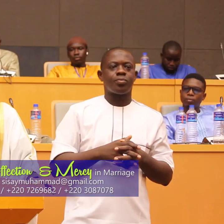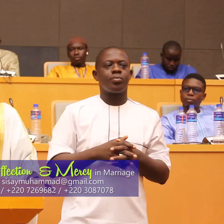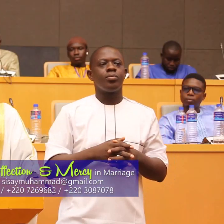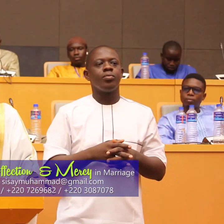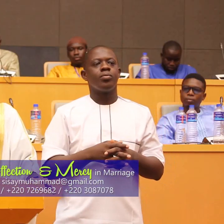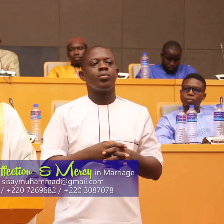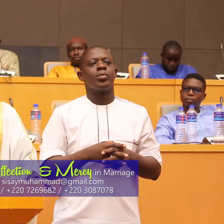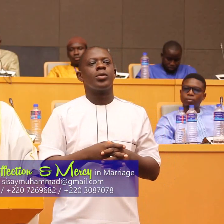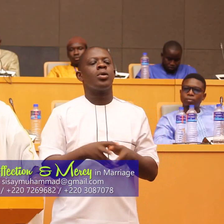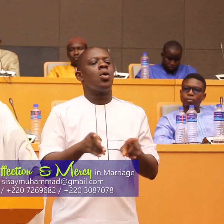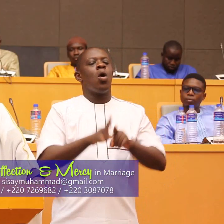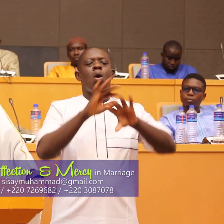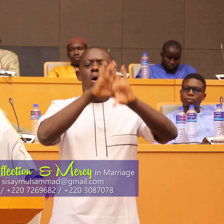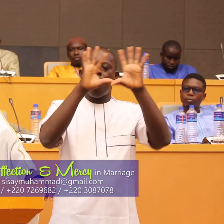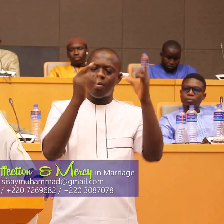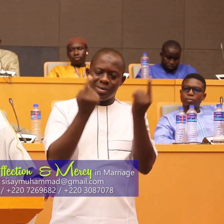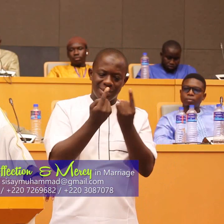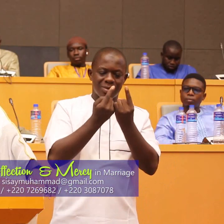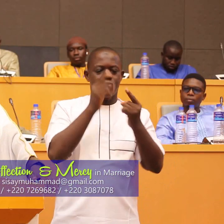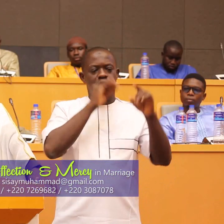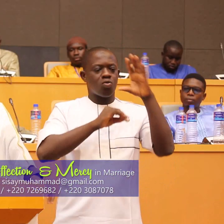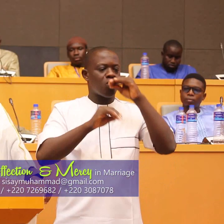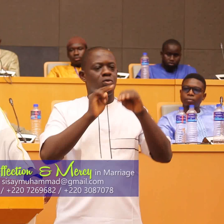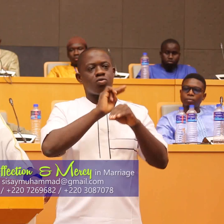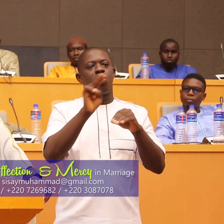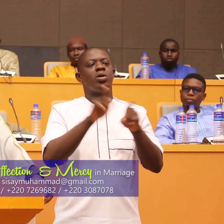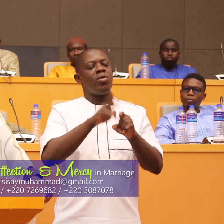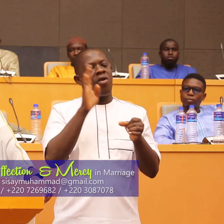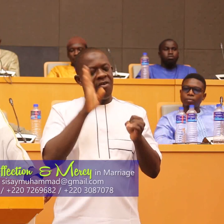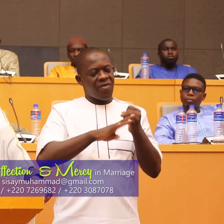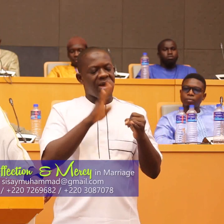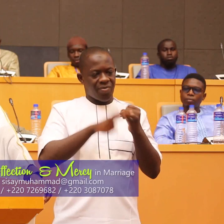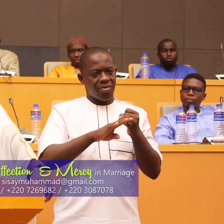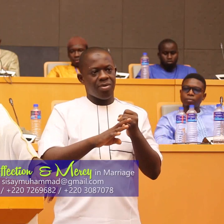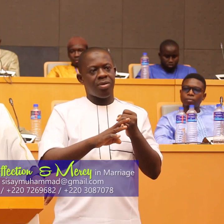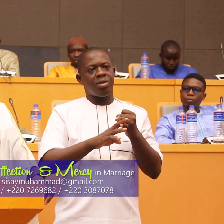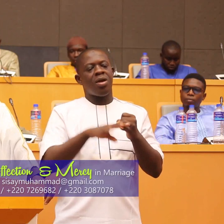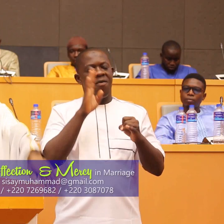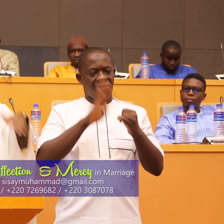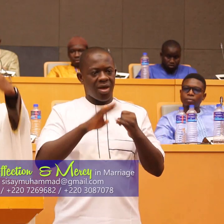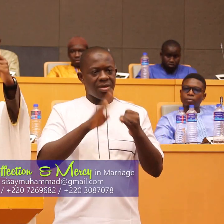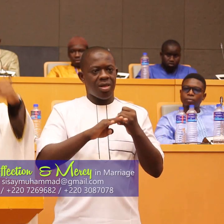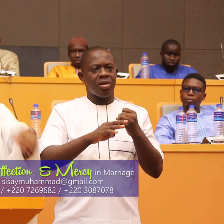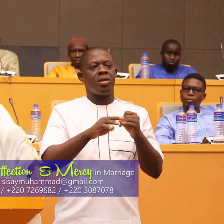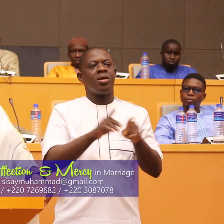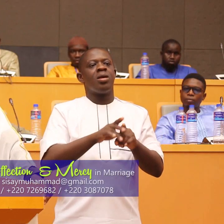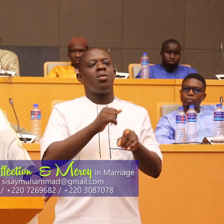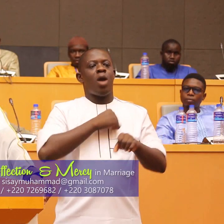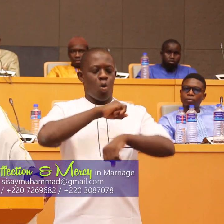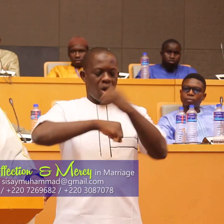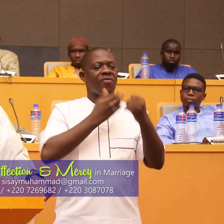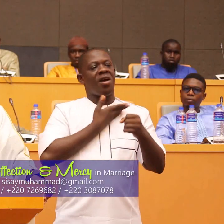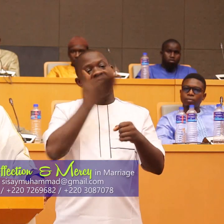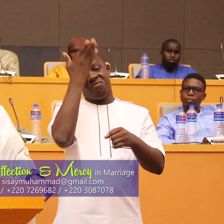can't mention all the points but let's conclude with this my beautiful wife is behind they are